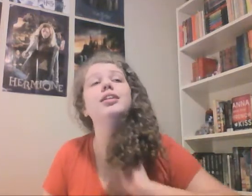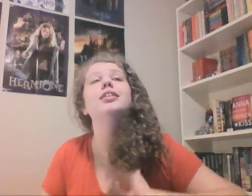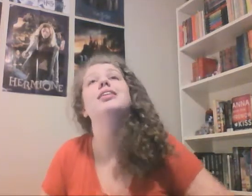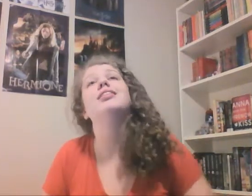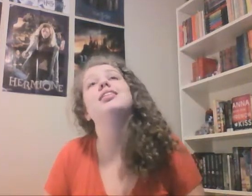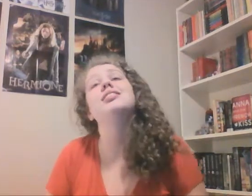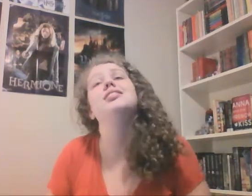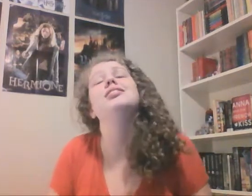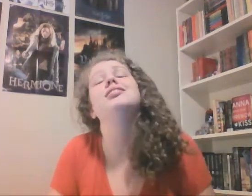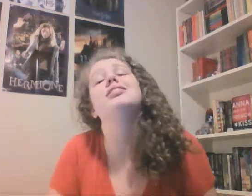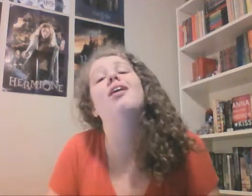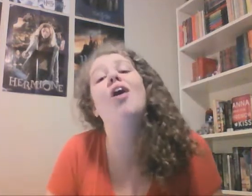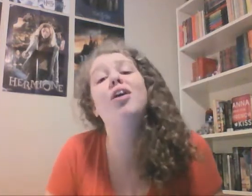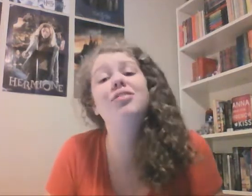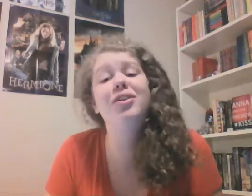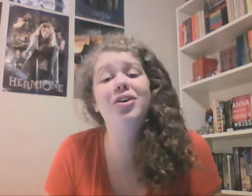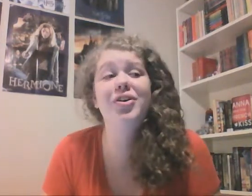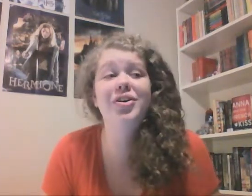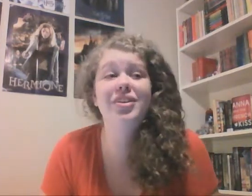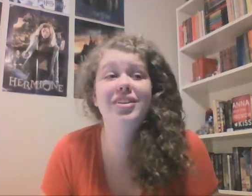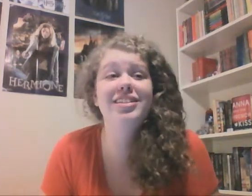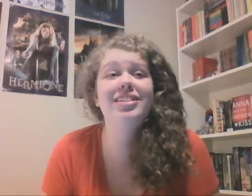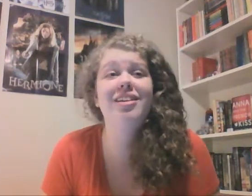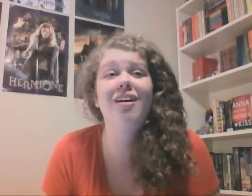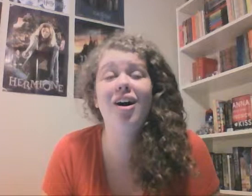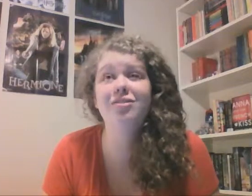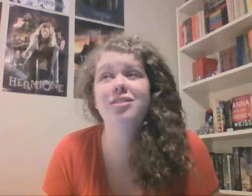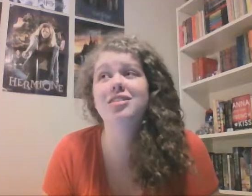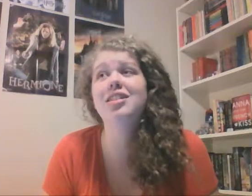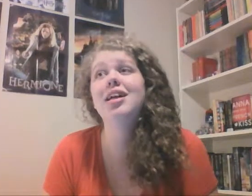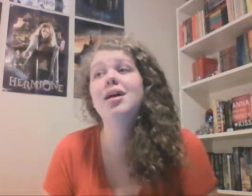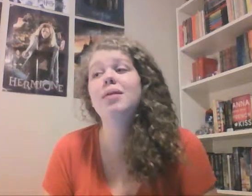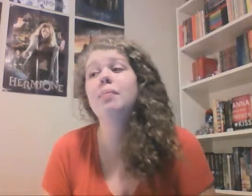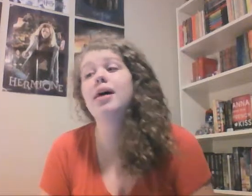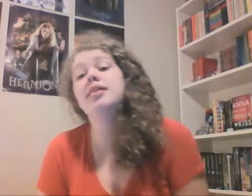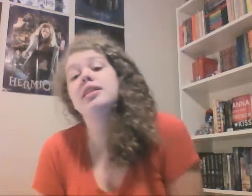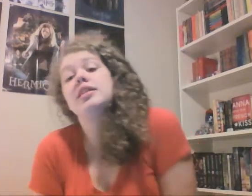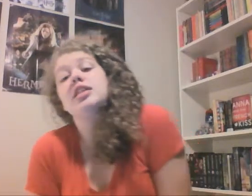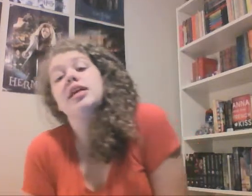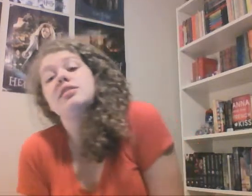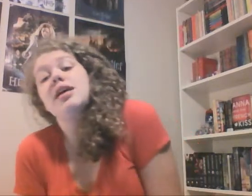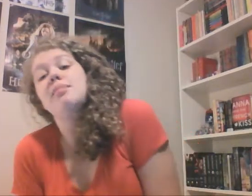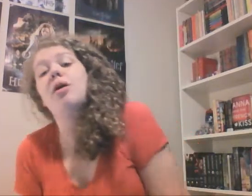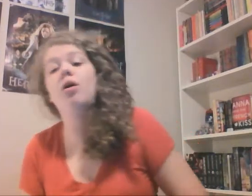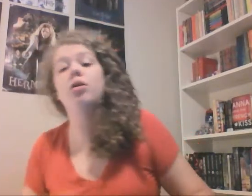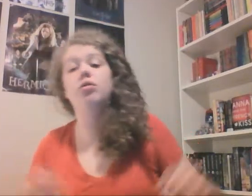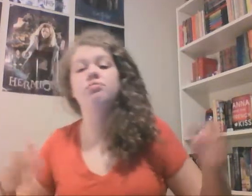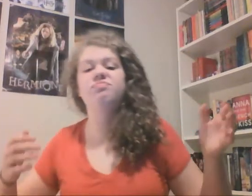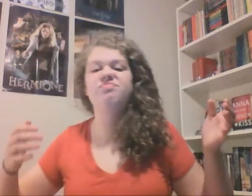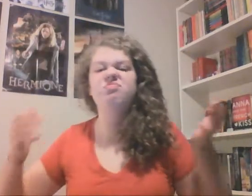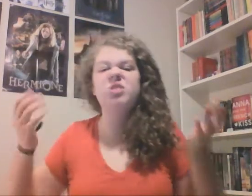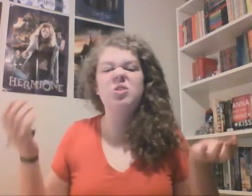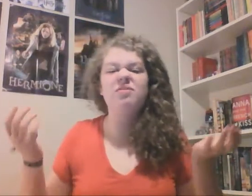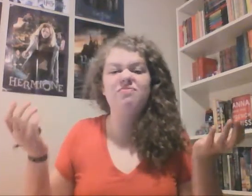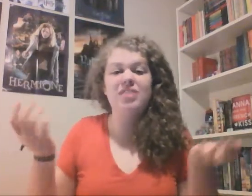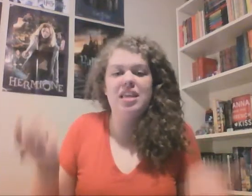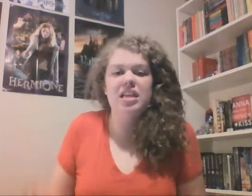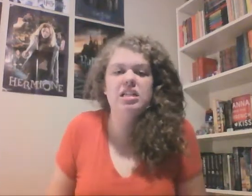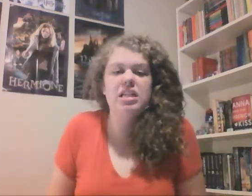And that's just awful. It's awful. But she gives them all sort of things that